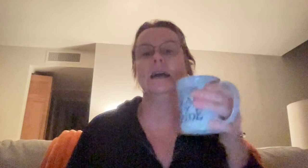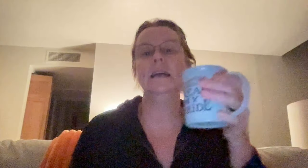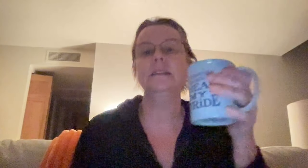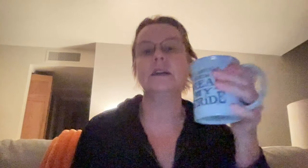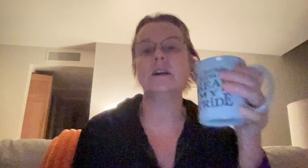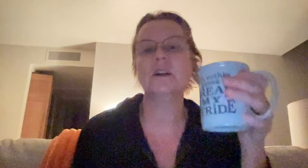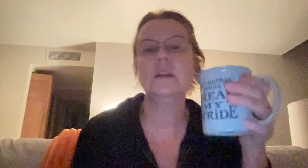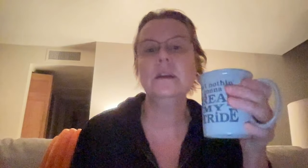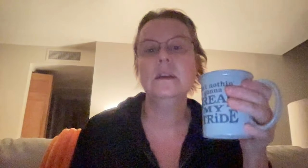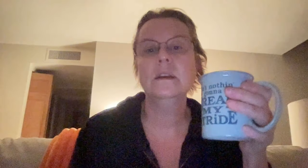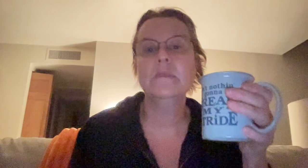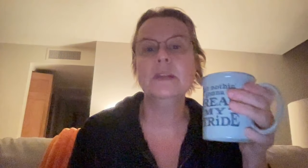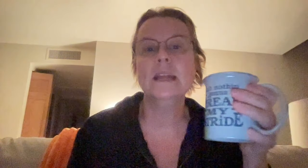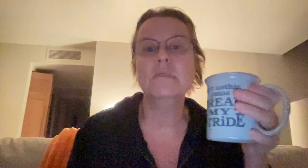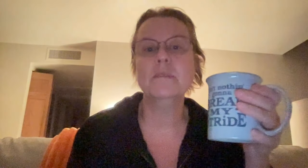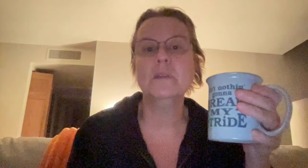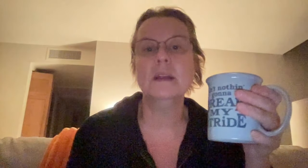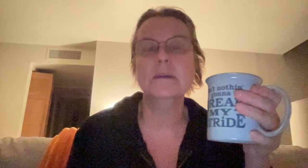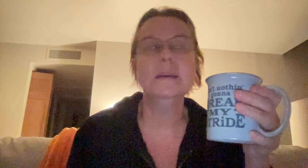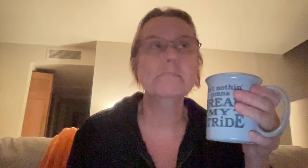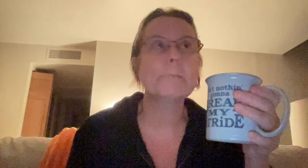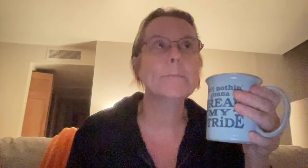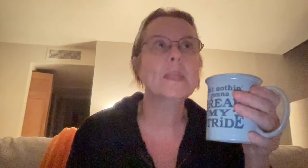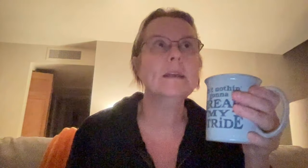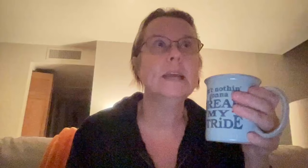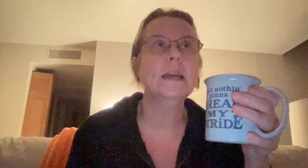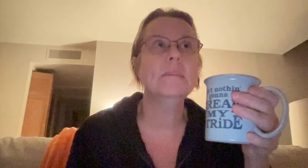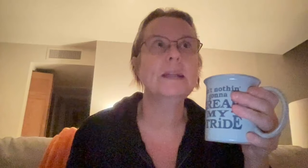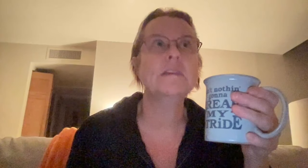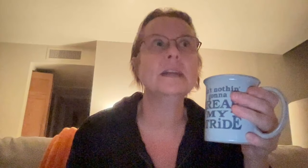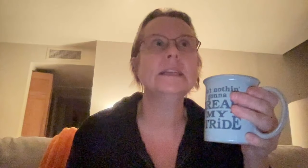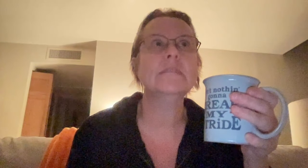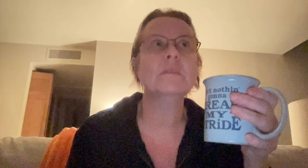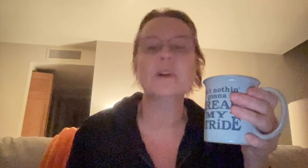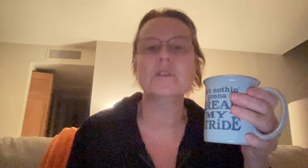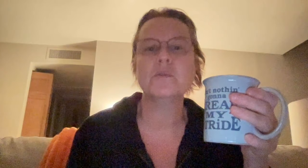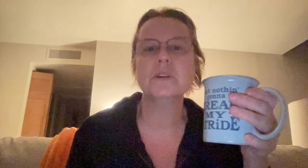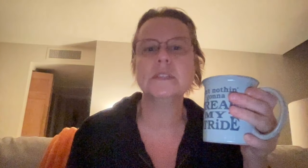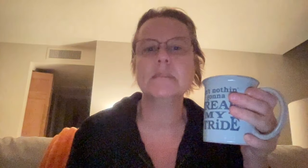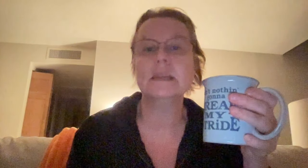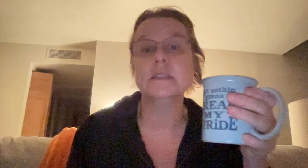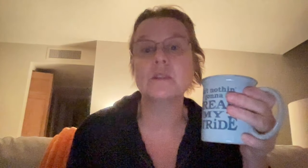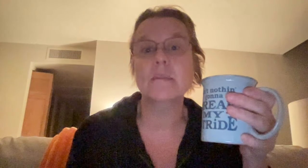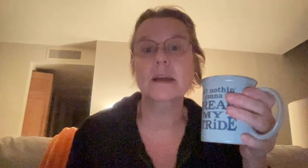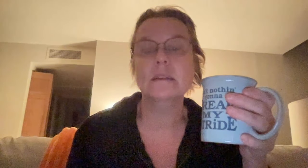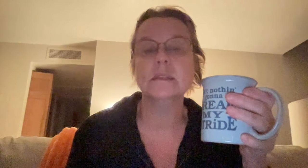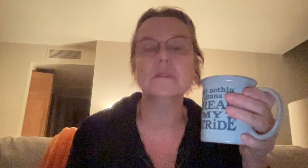My guides are communicating with me quite a bit. And, but I don't identify with other words that might describe that. So